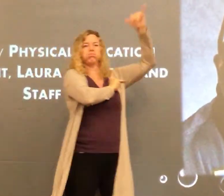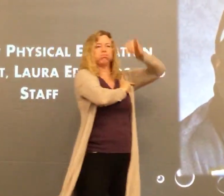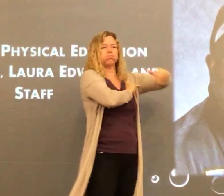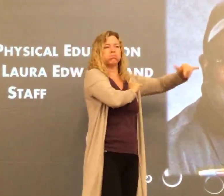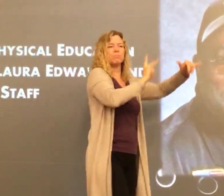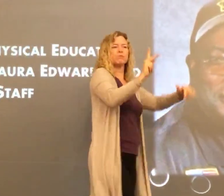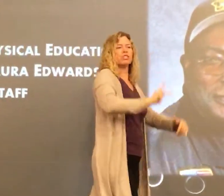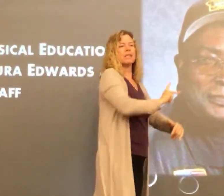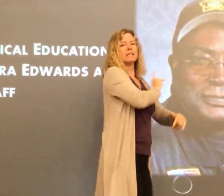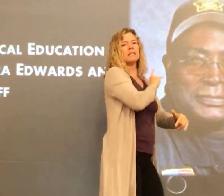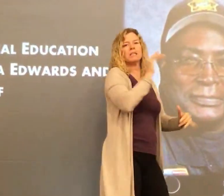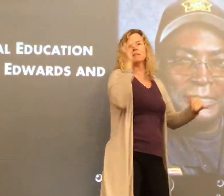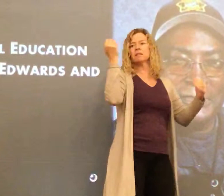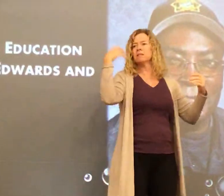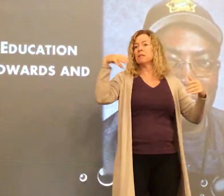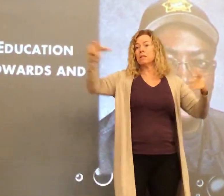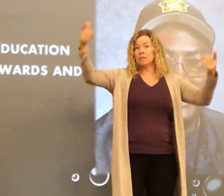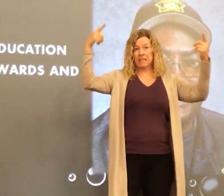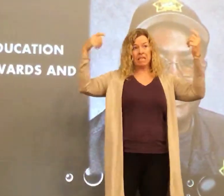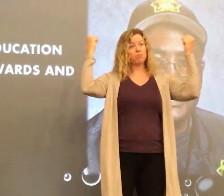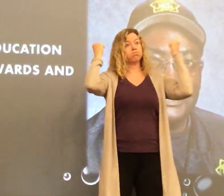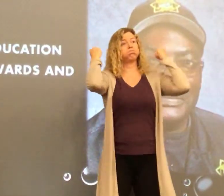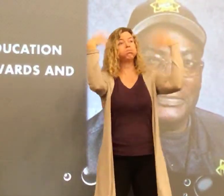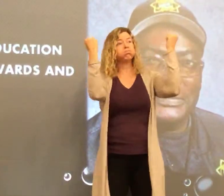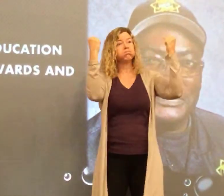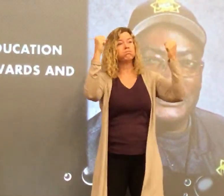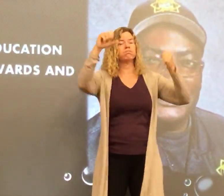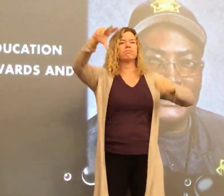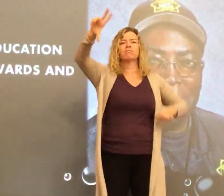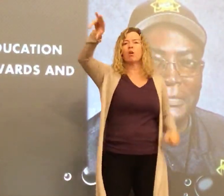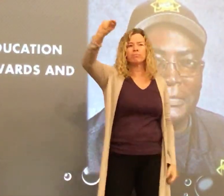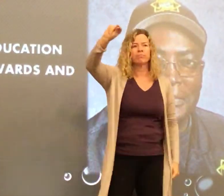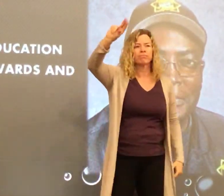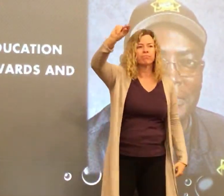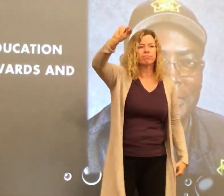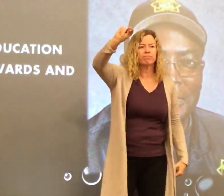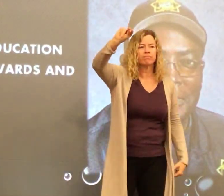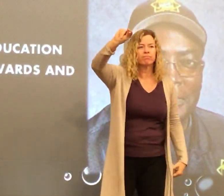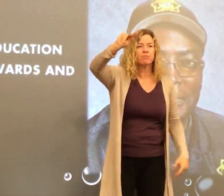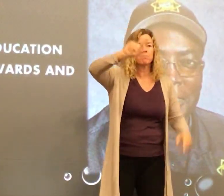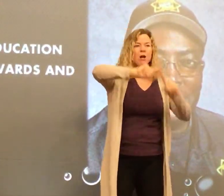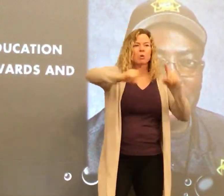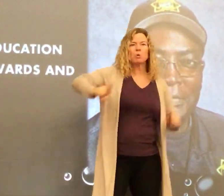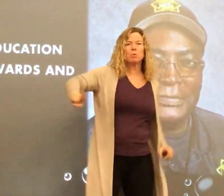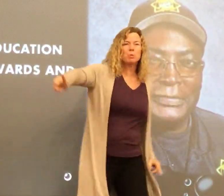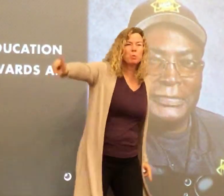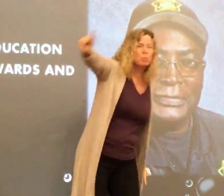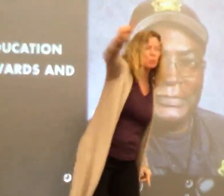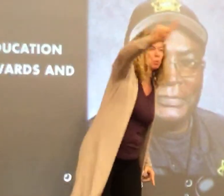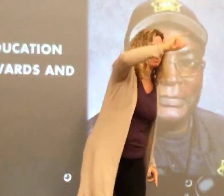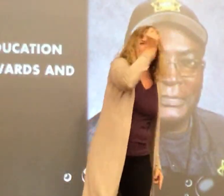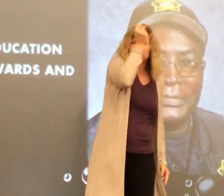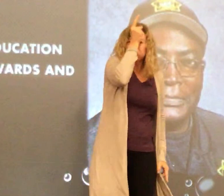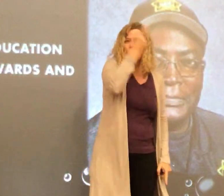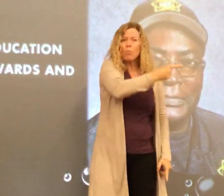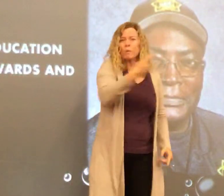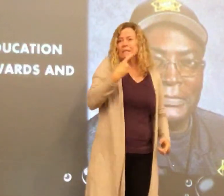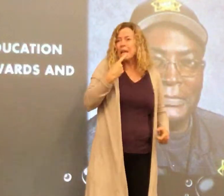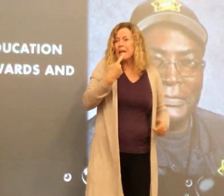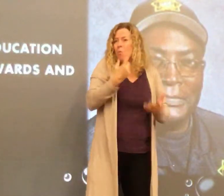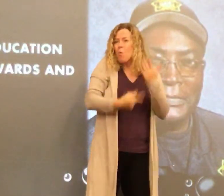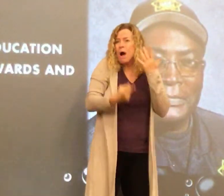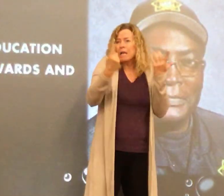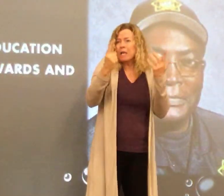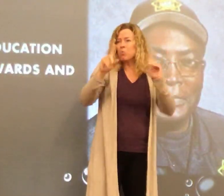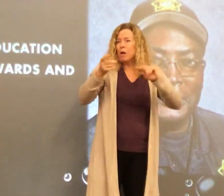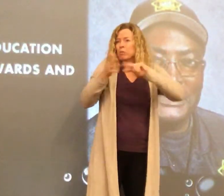personality was massive. Massive. Did he sign fluently? Not necessarily. But all of